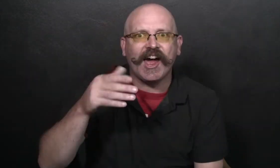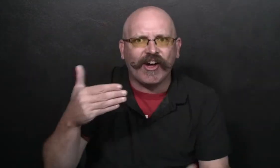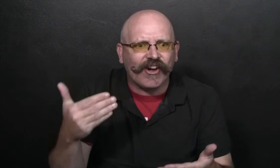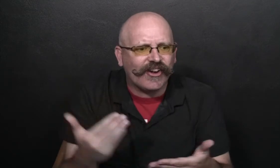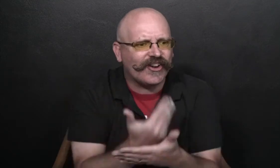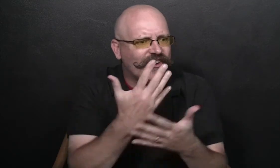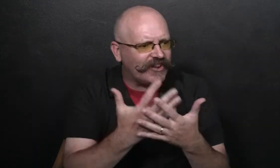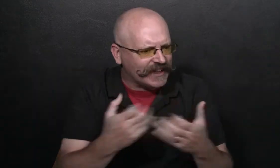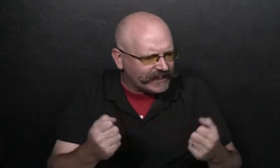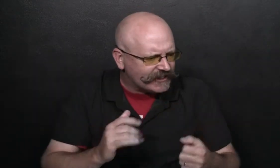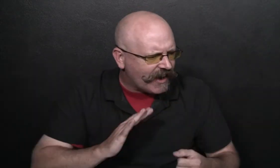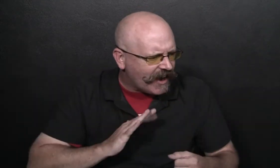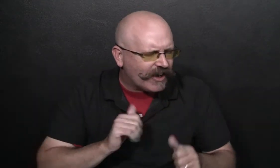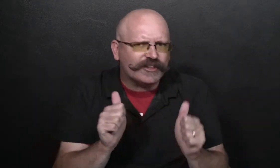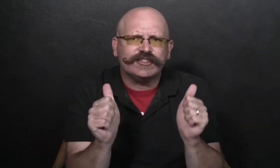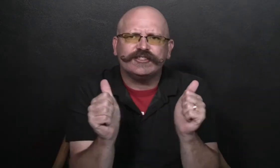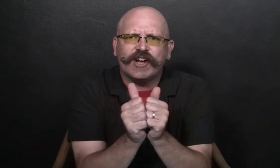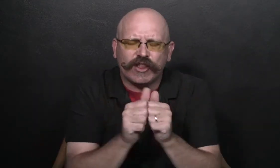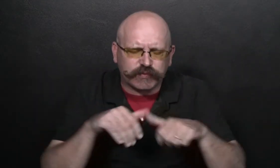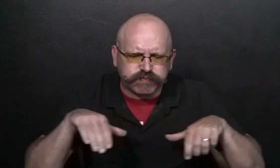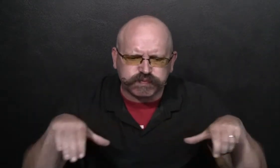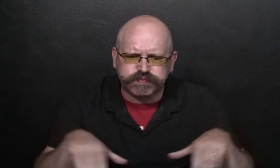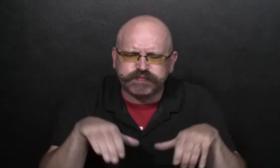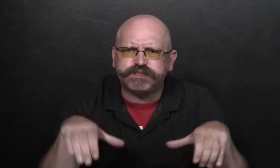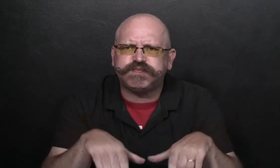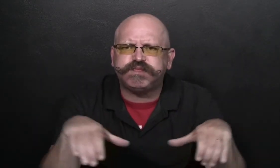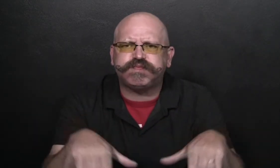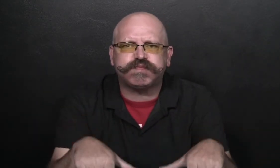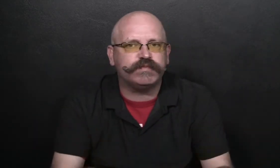And they found new things that they liked to do together.